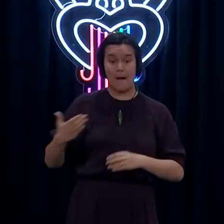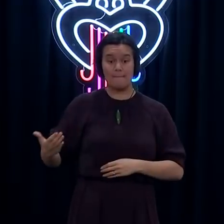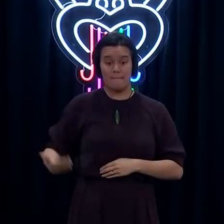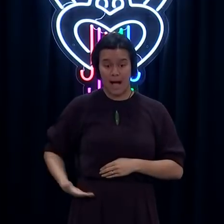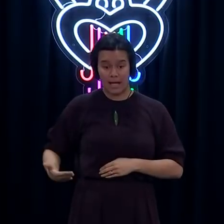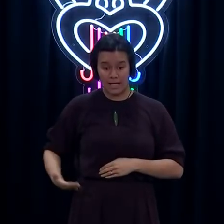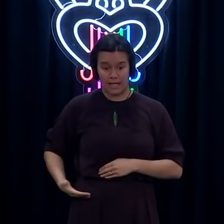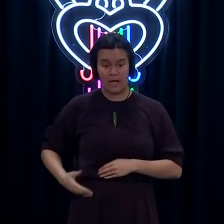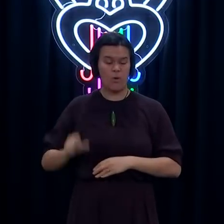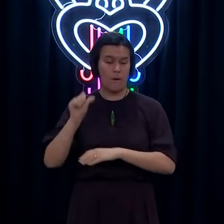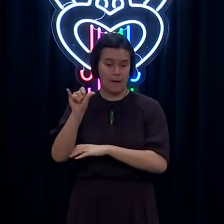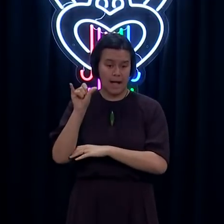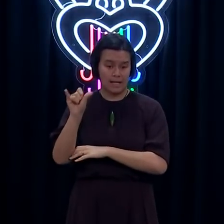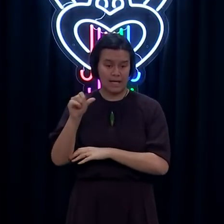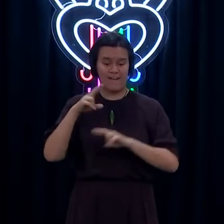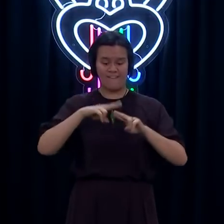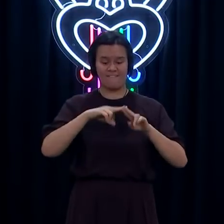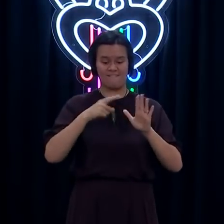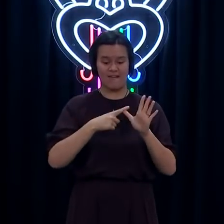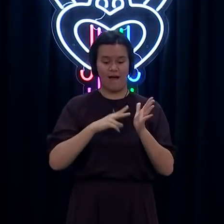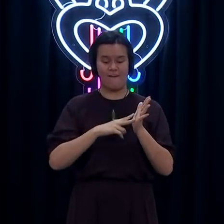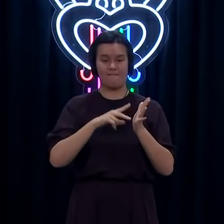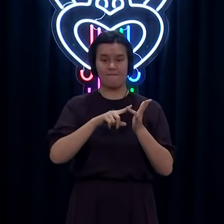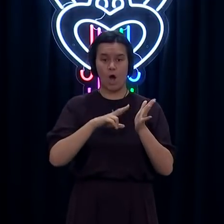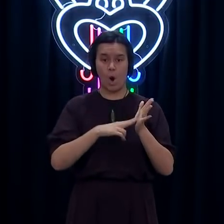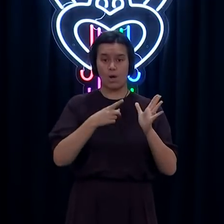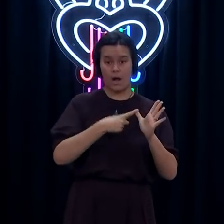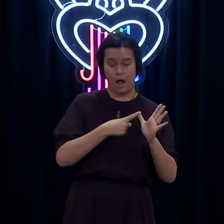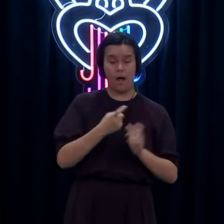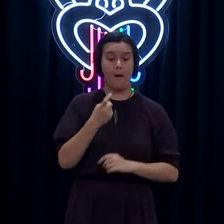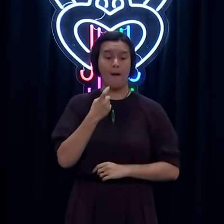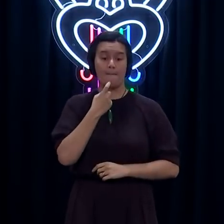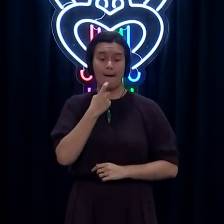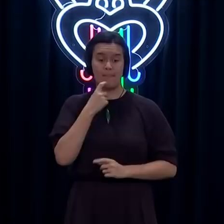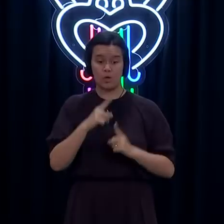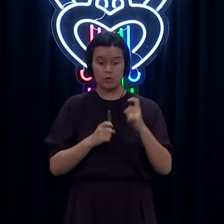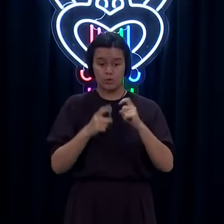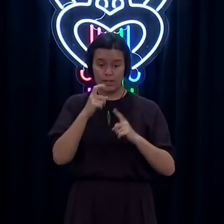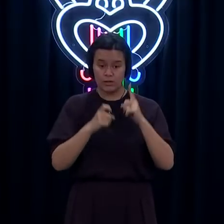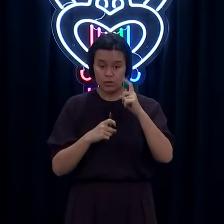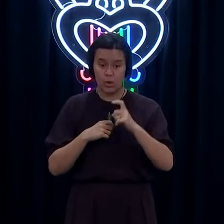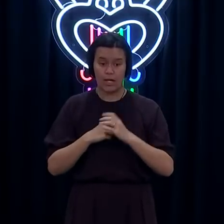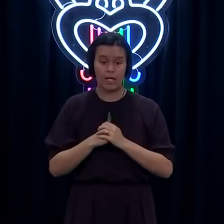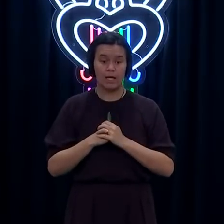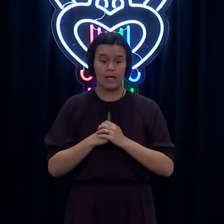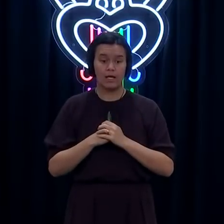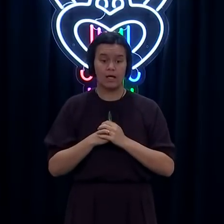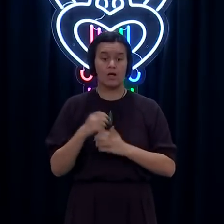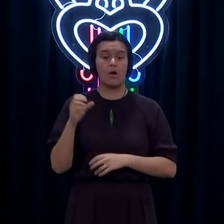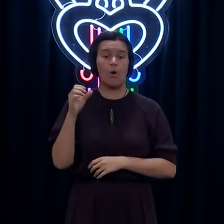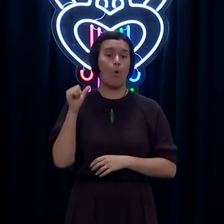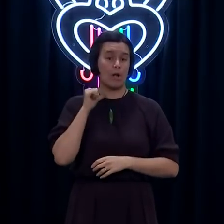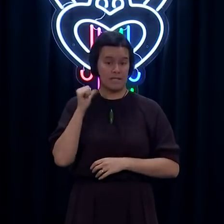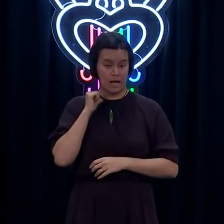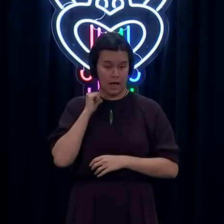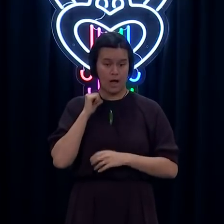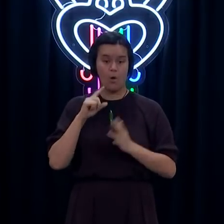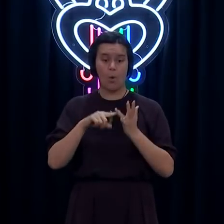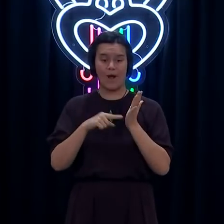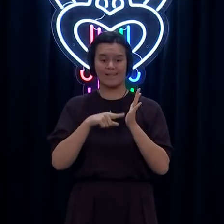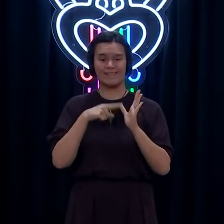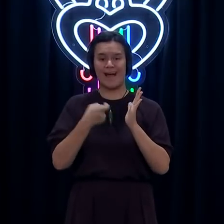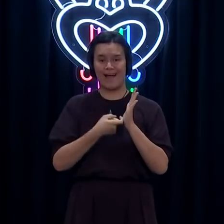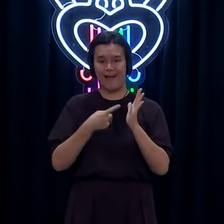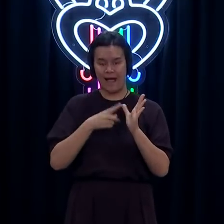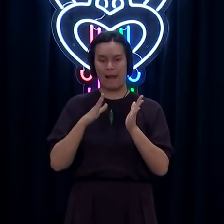Otara and Manurewa. In those suburbs, there were 1,101 swabs taken yesterday